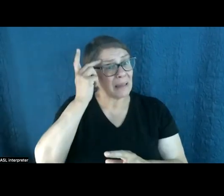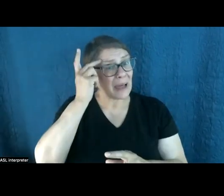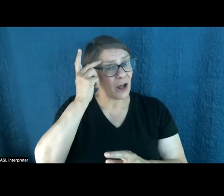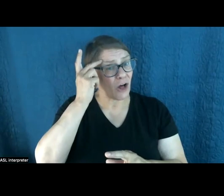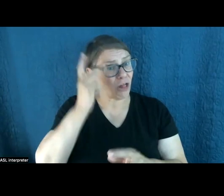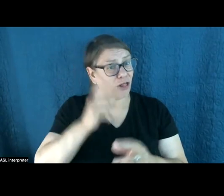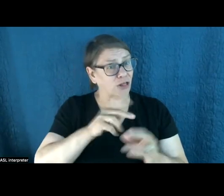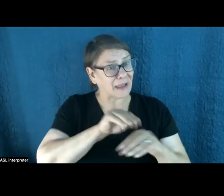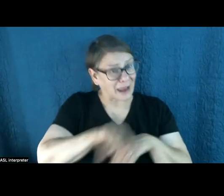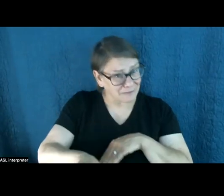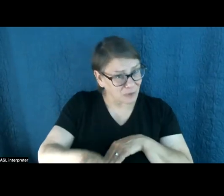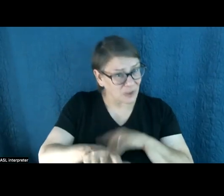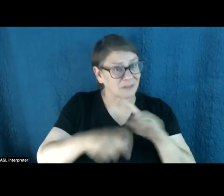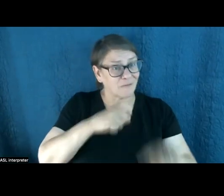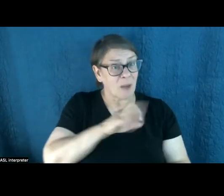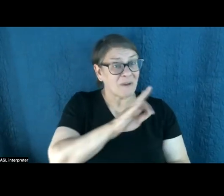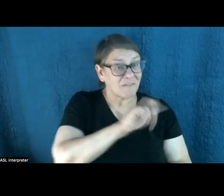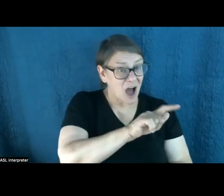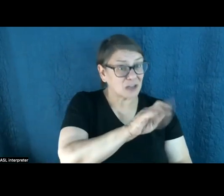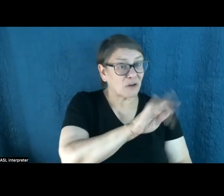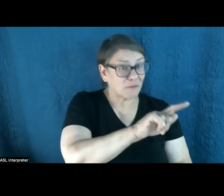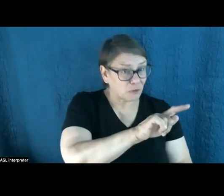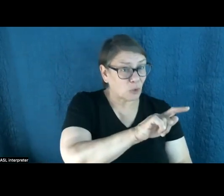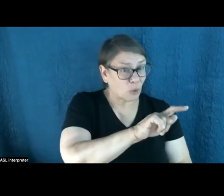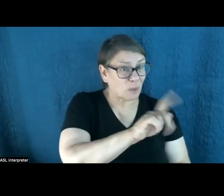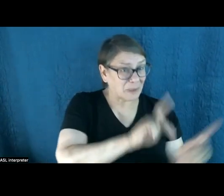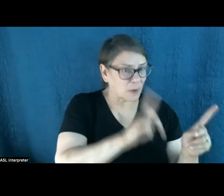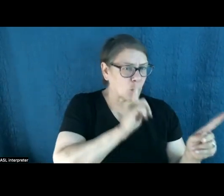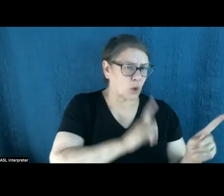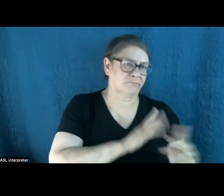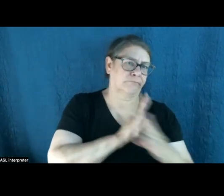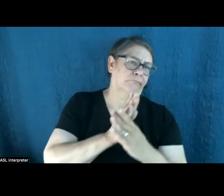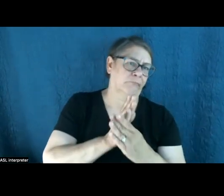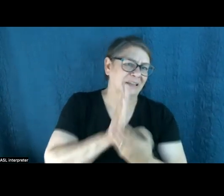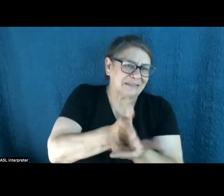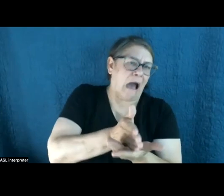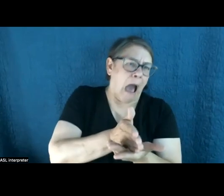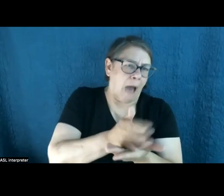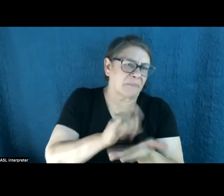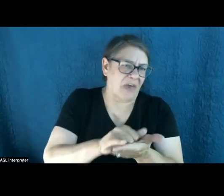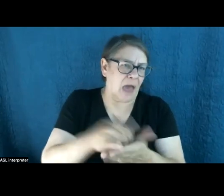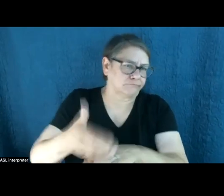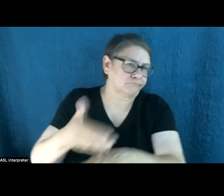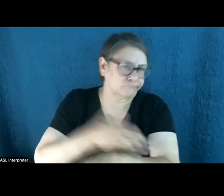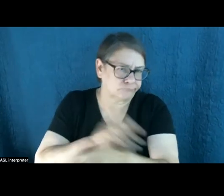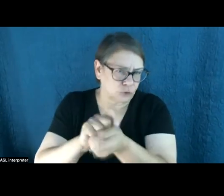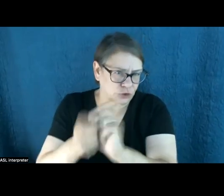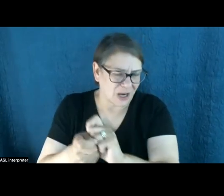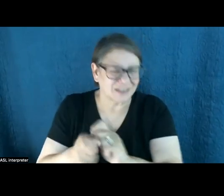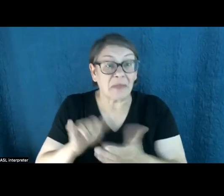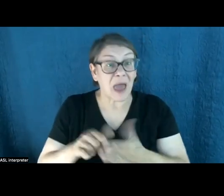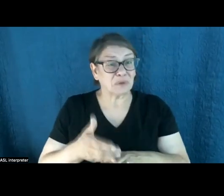was going to make the clean energy transition really, really challenging. And I was thinking about that. That was several years before the big Exxon new